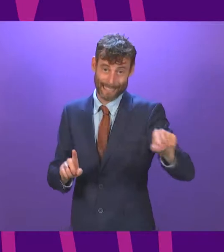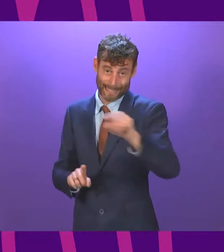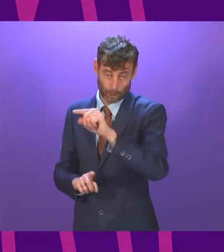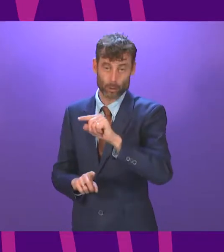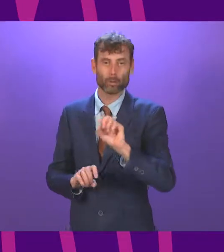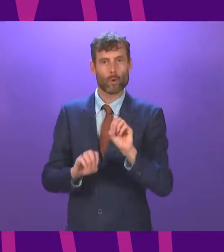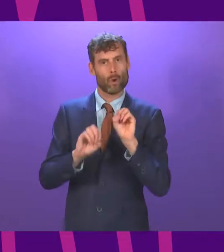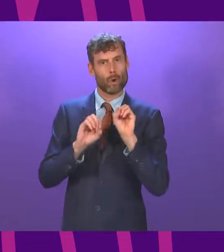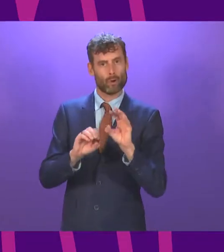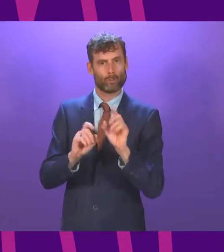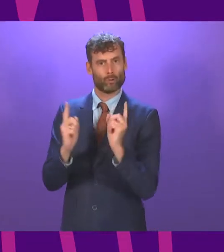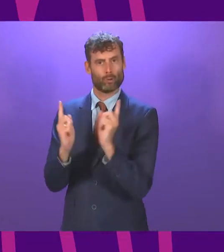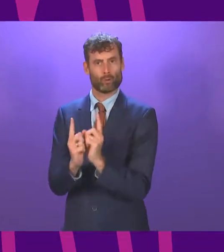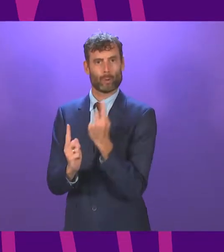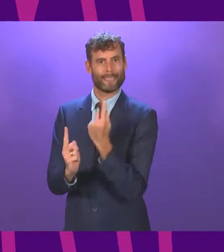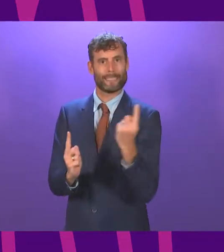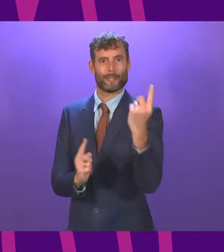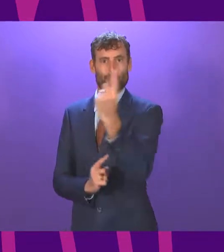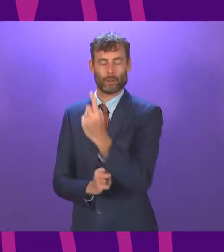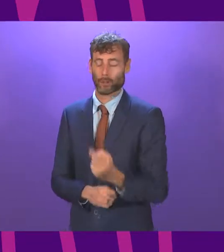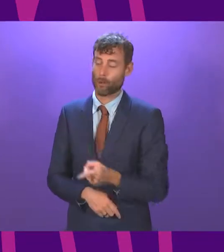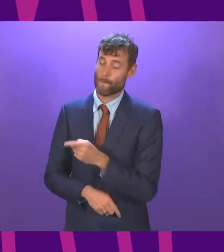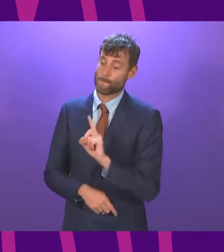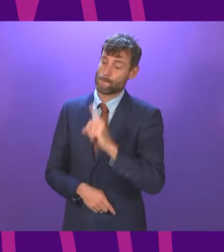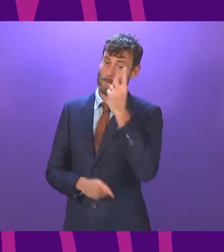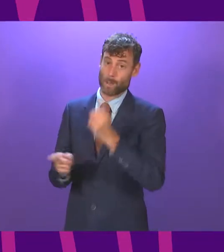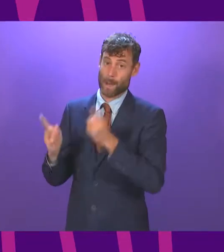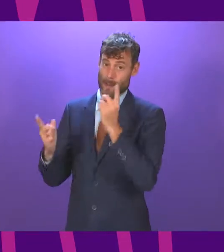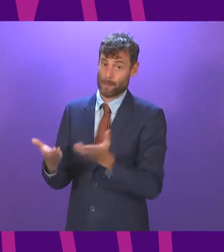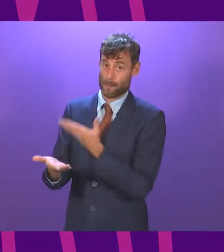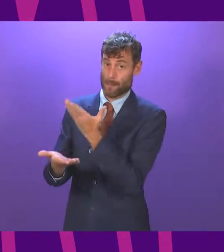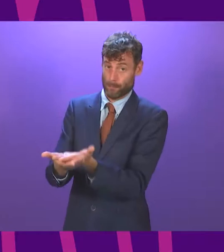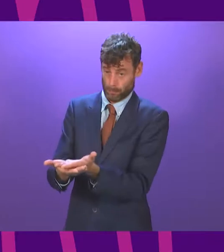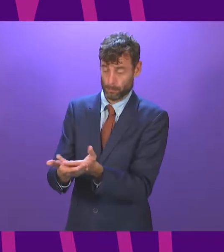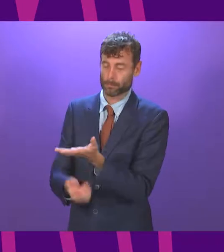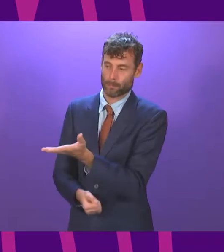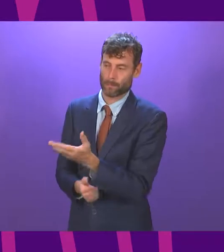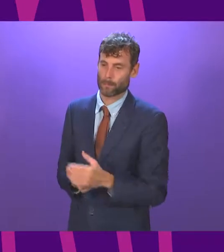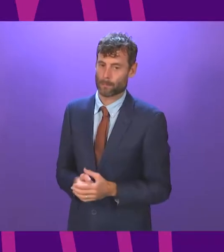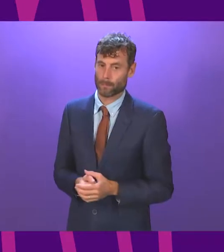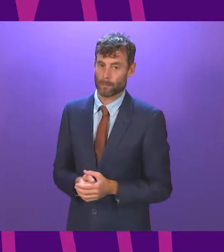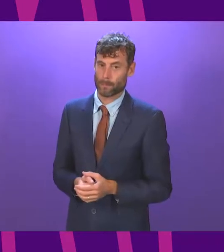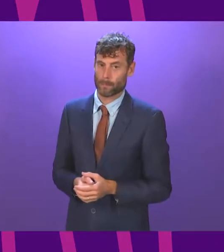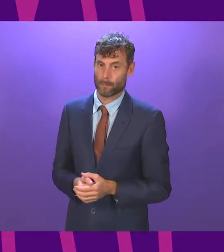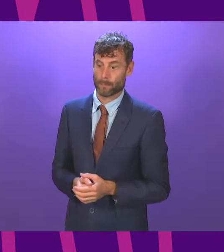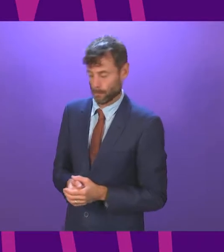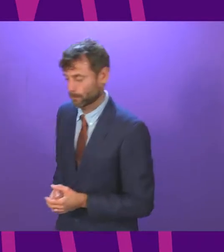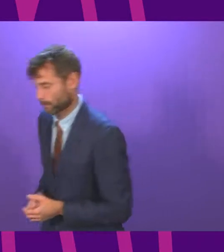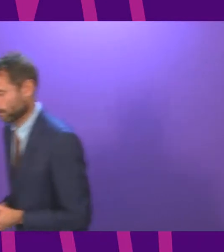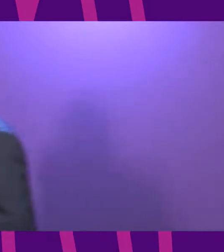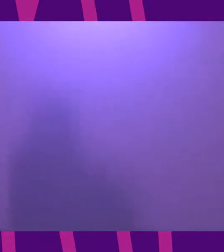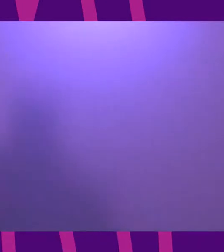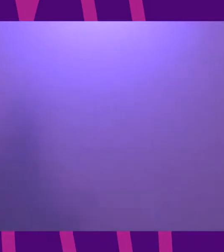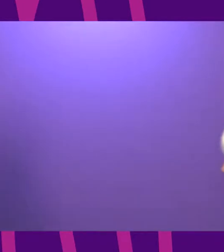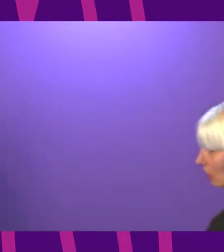contribution. I call on the First Minister to speak to and move the motion. Thanks, President